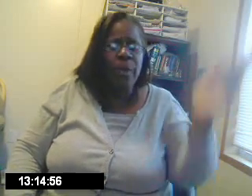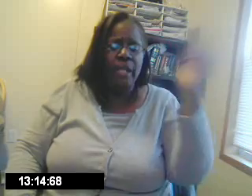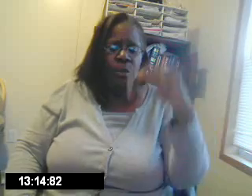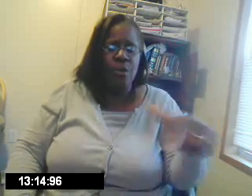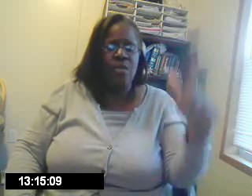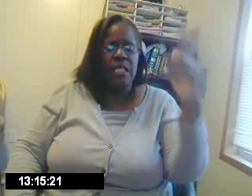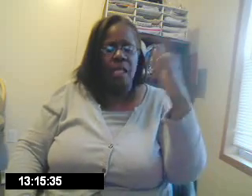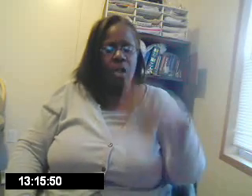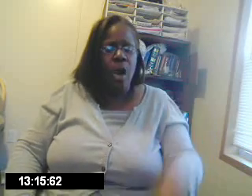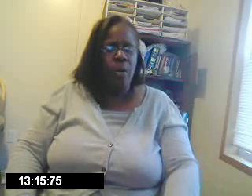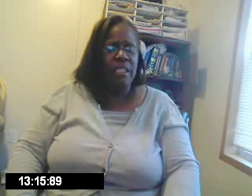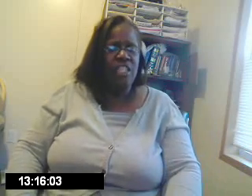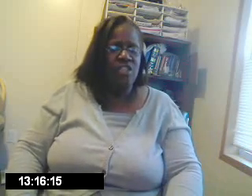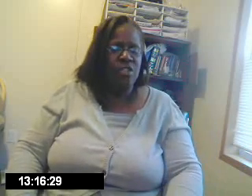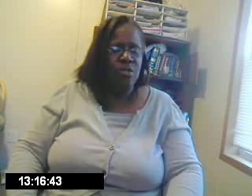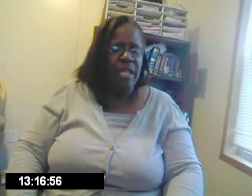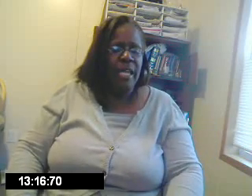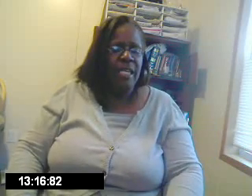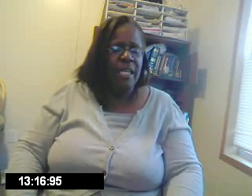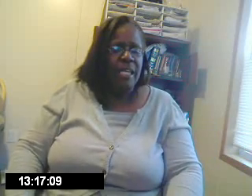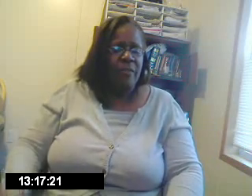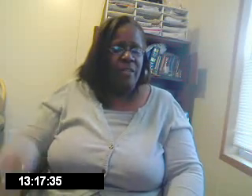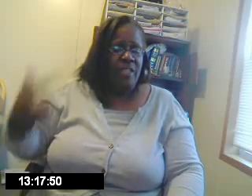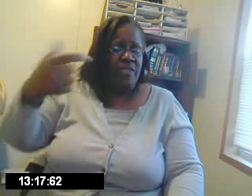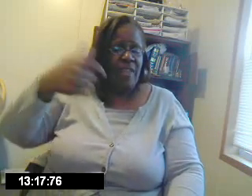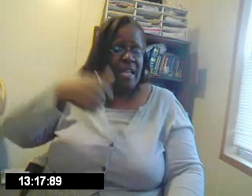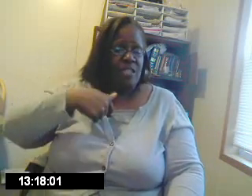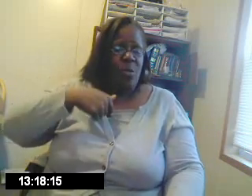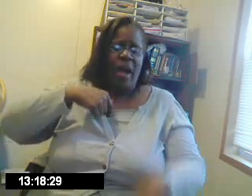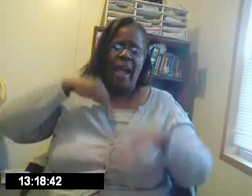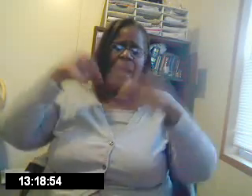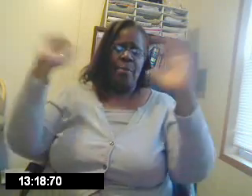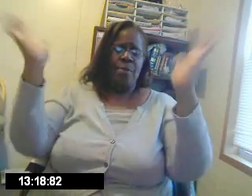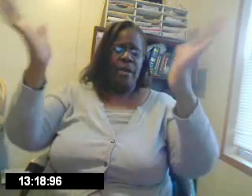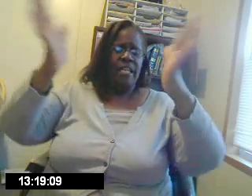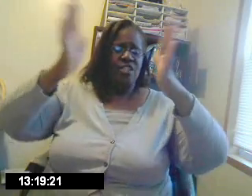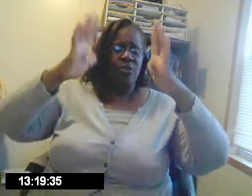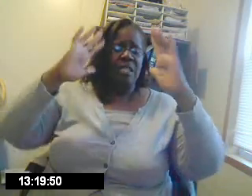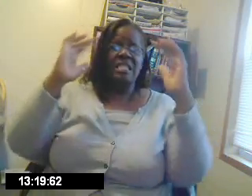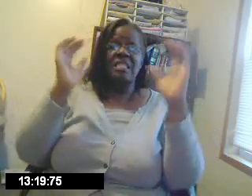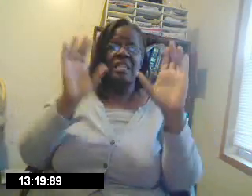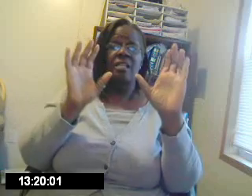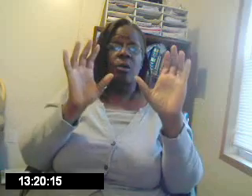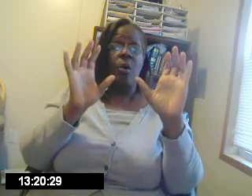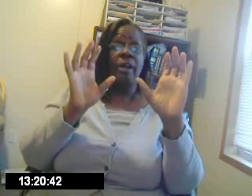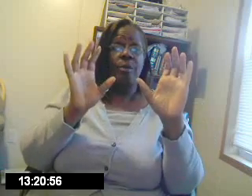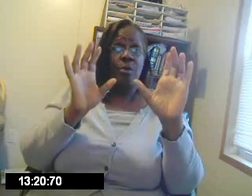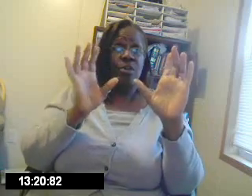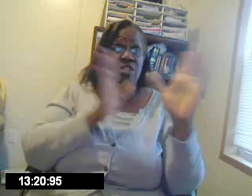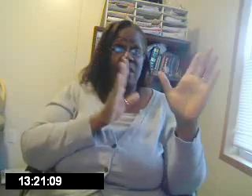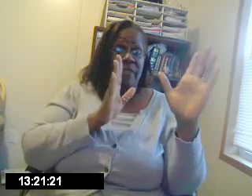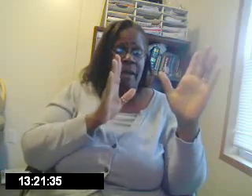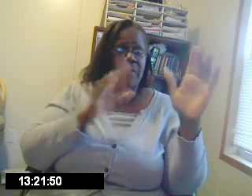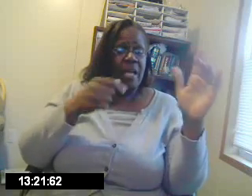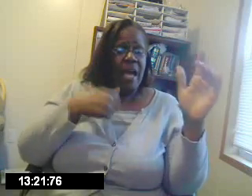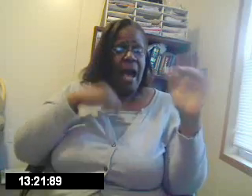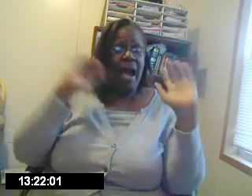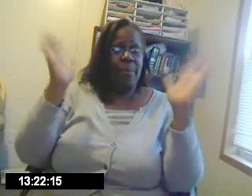a brand new mercy, along with each new day, then that's why I praise you, this is again the choir portion of that, I